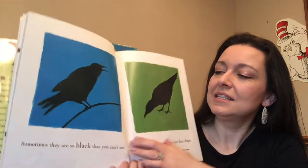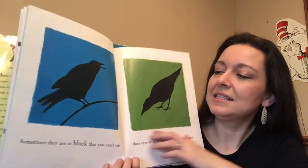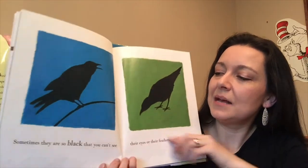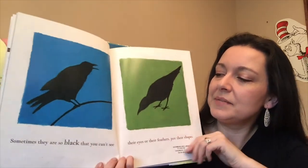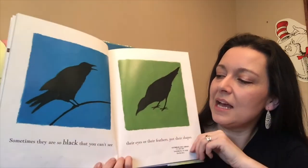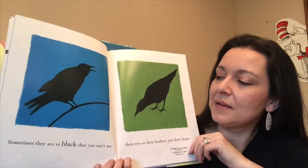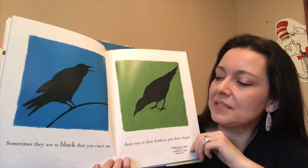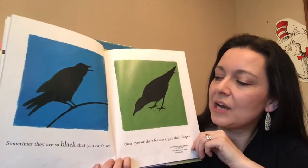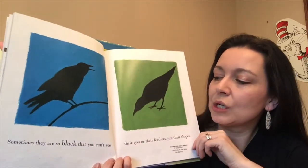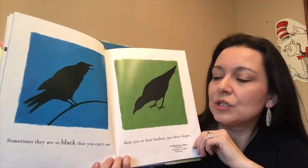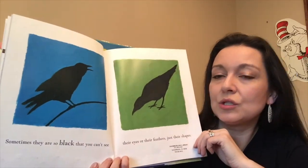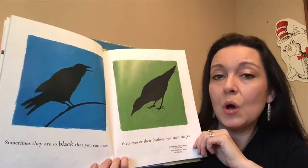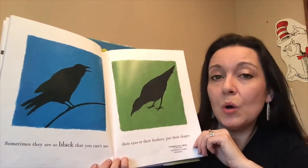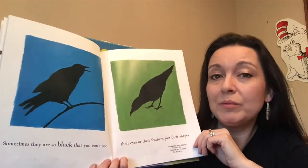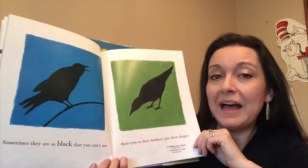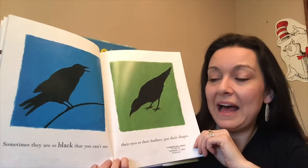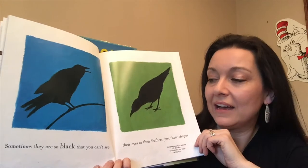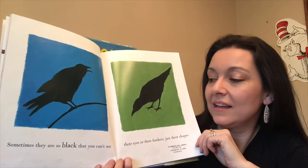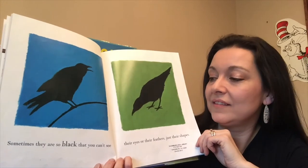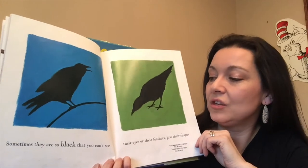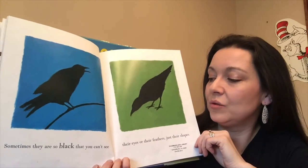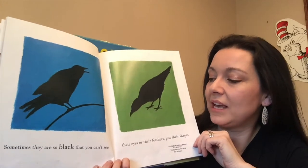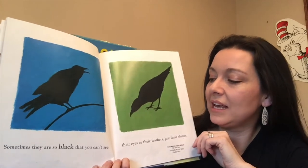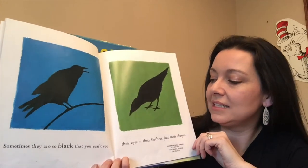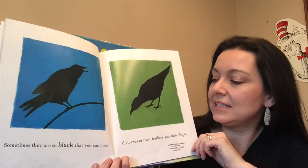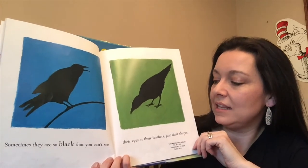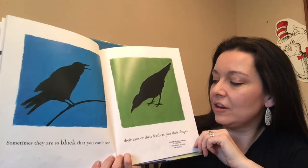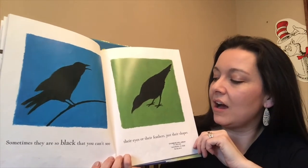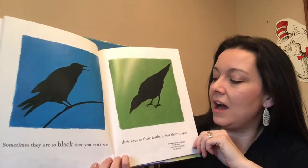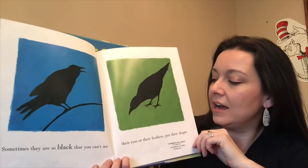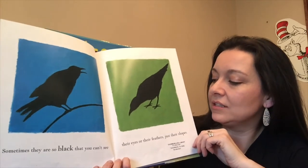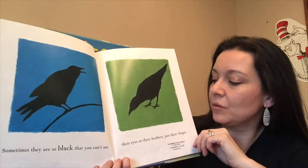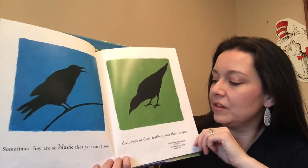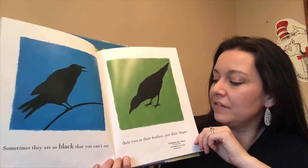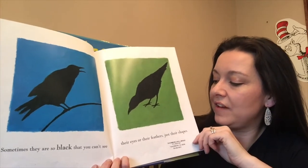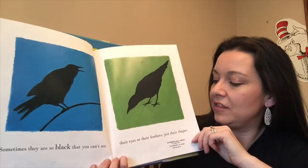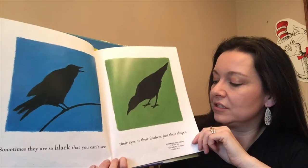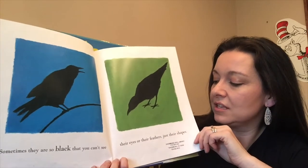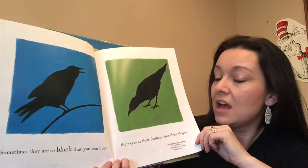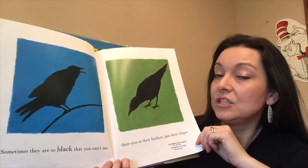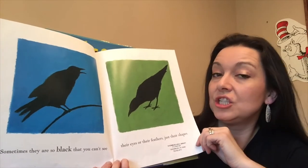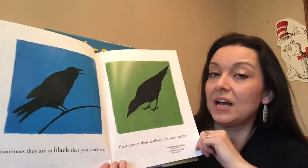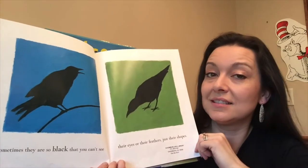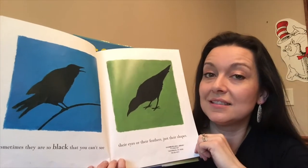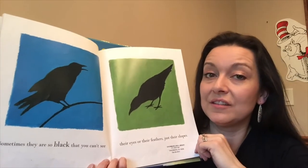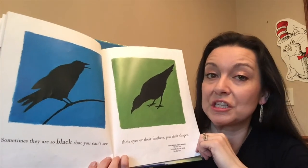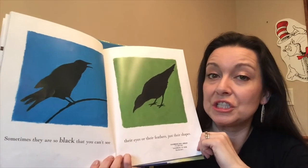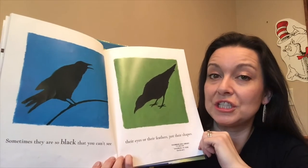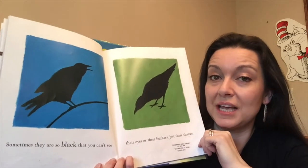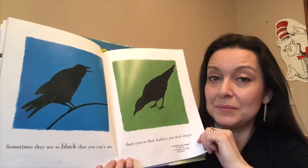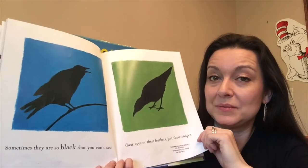sometimes they are so black that you can't see their eyes or their feathers just their shapes